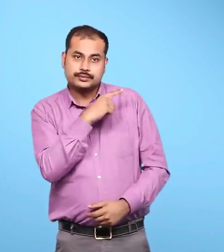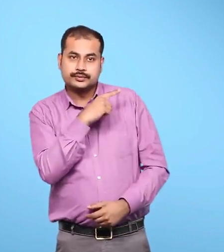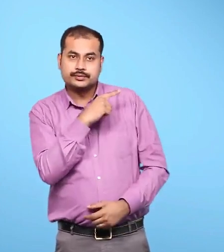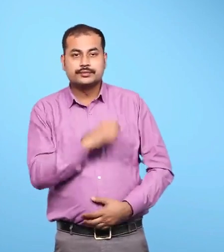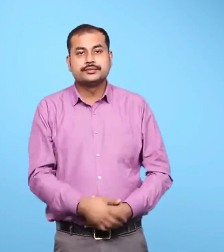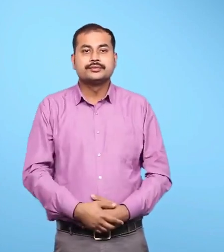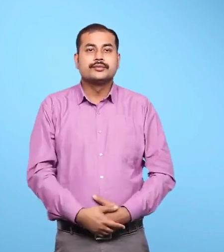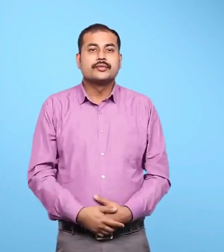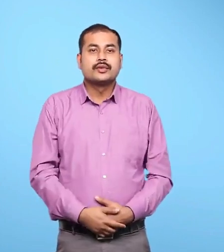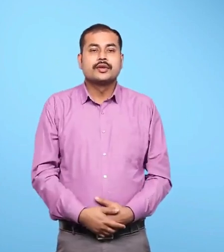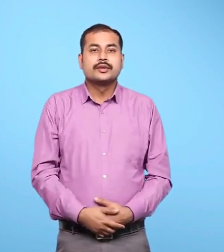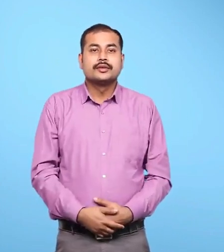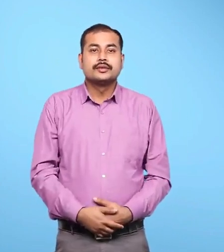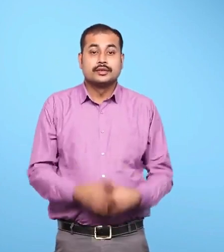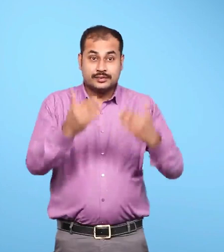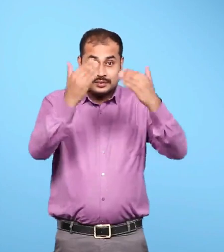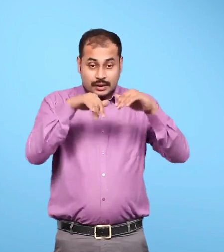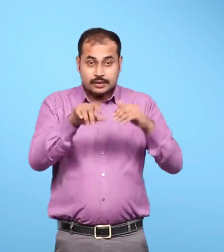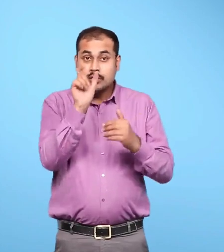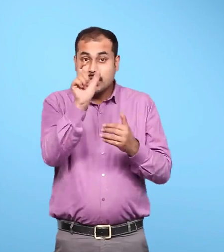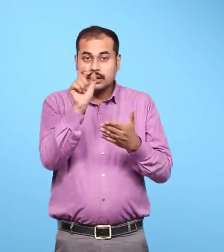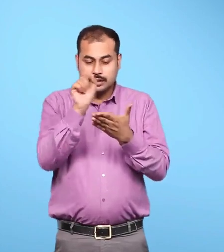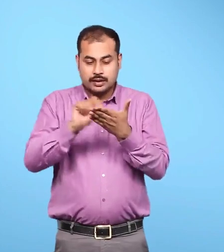Then write down the opposites in the grid.